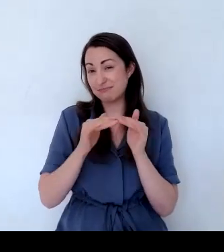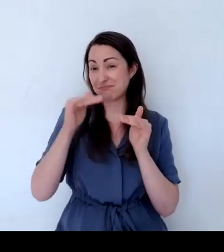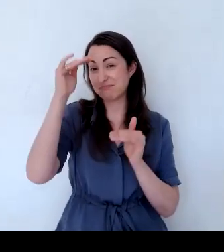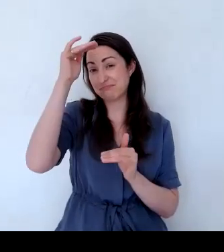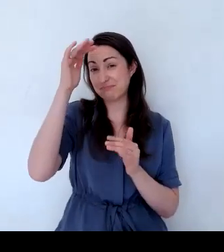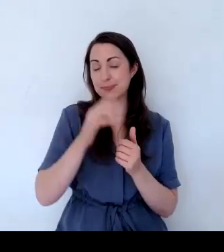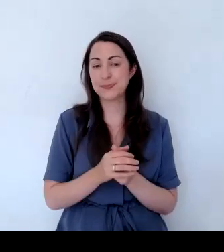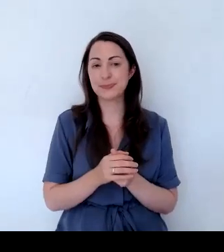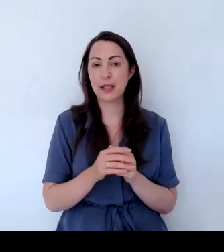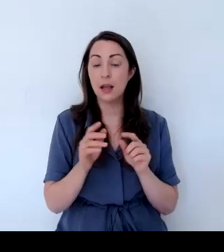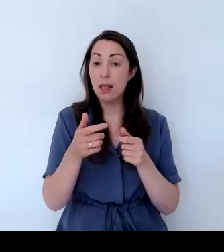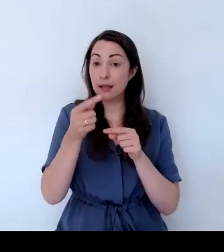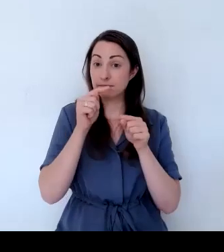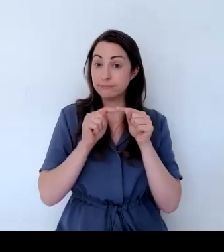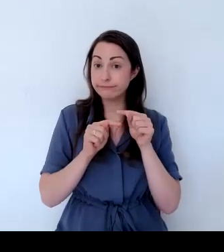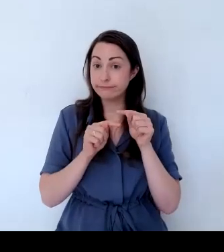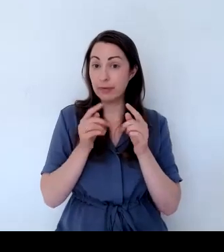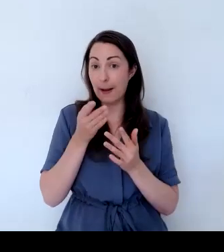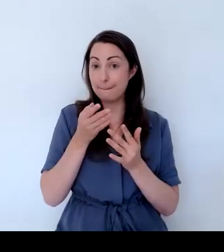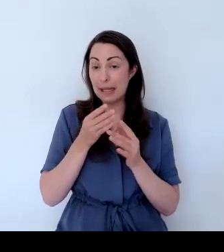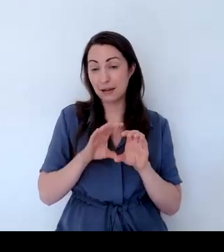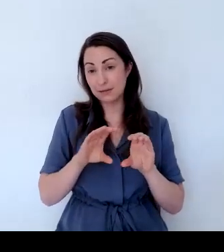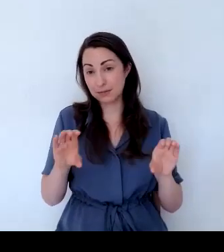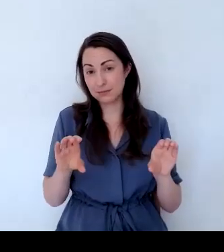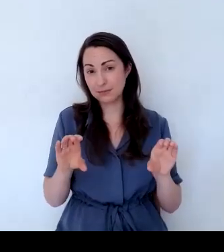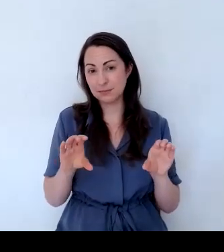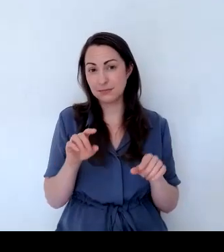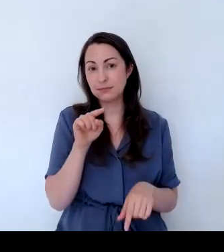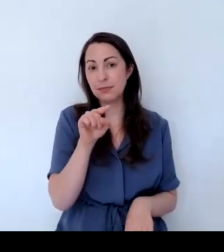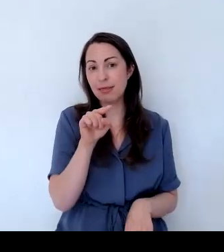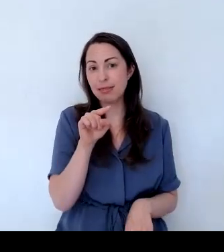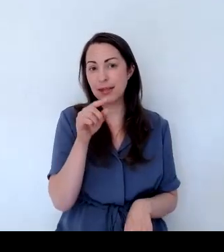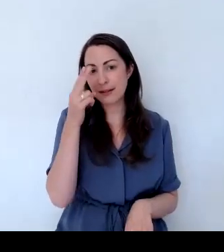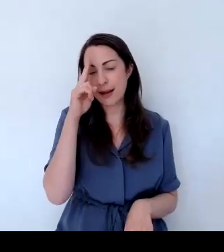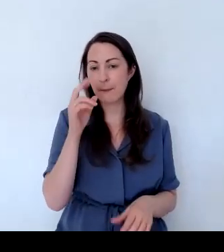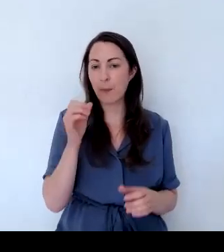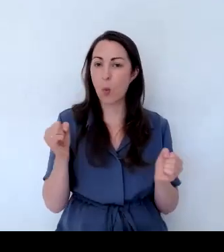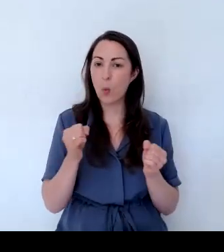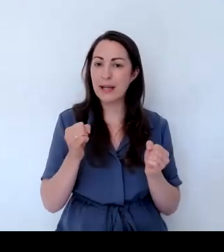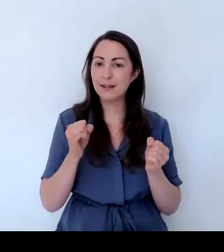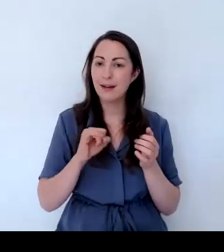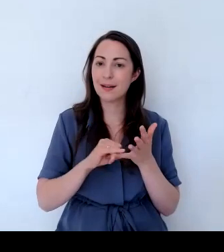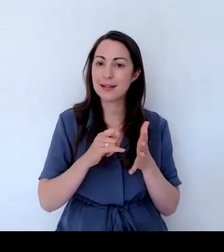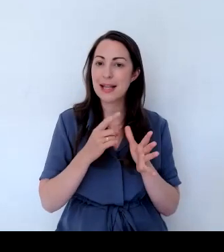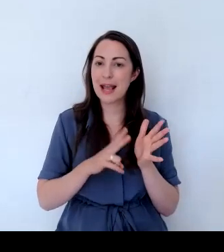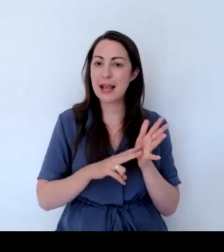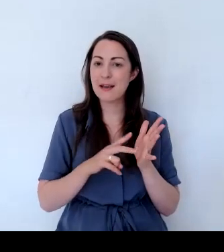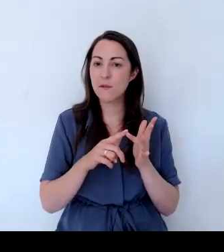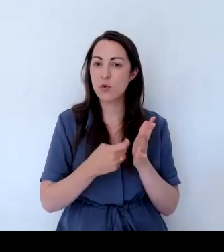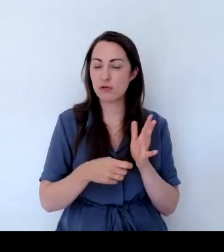second level, I'm going to pop in this one, which is winter savoury. Now winter savoury produces a lovely